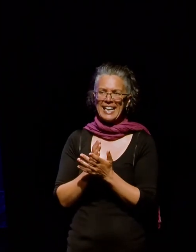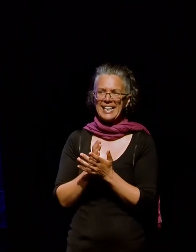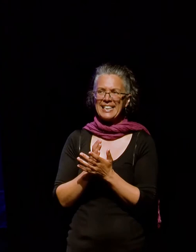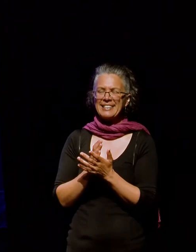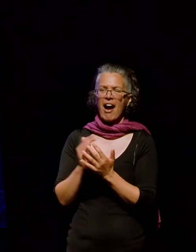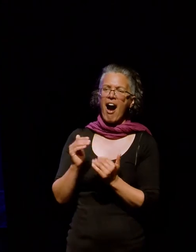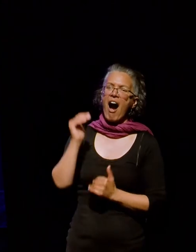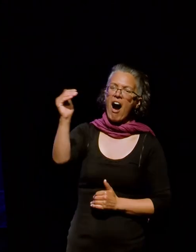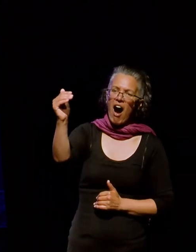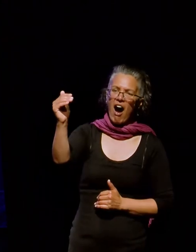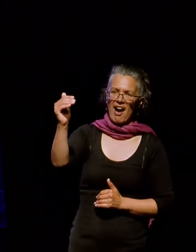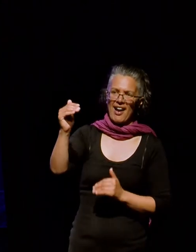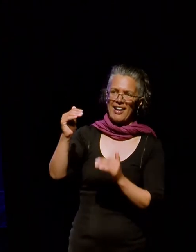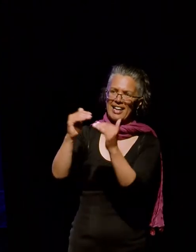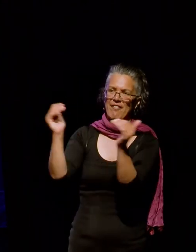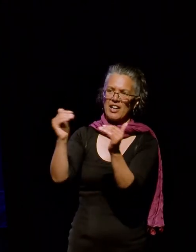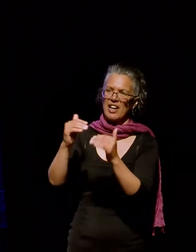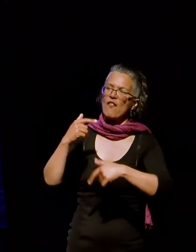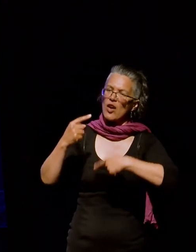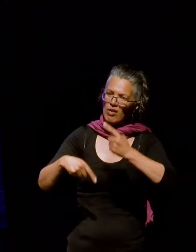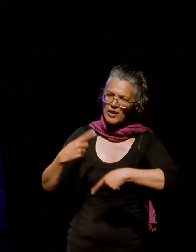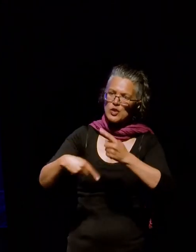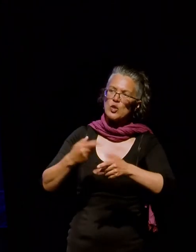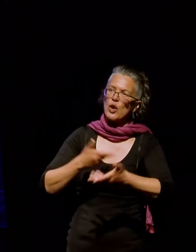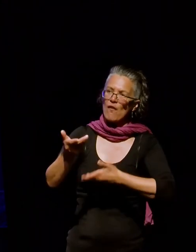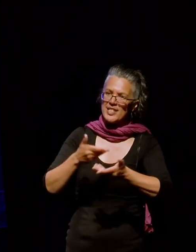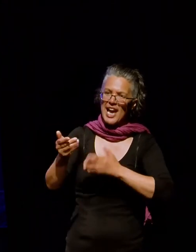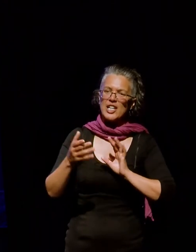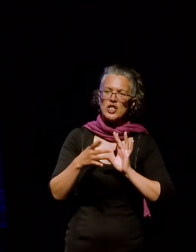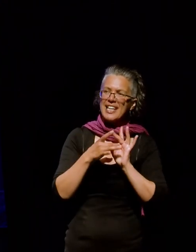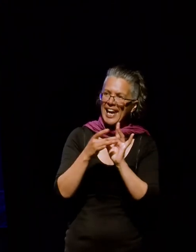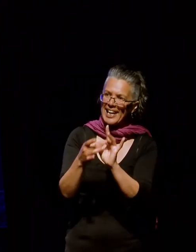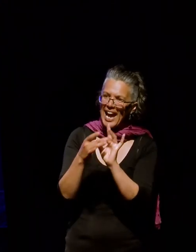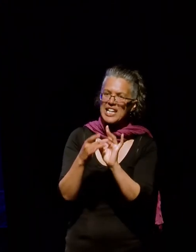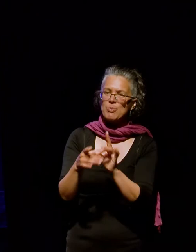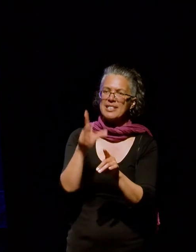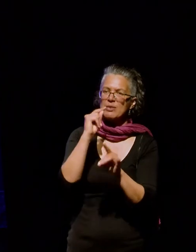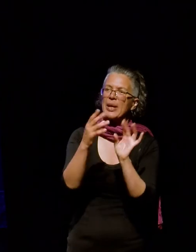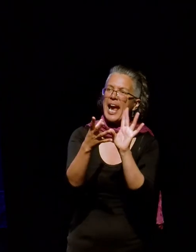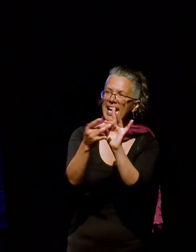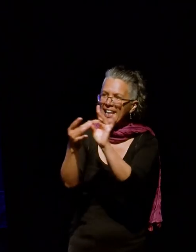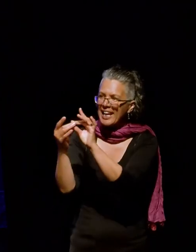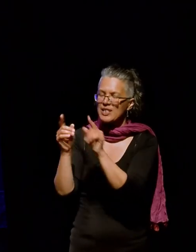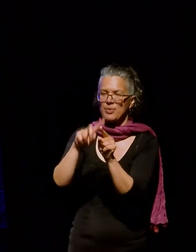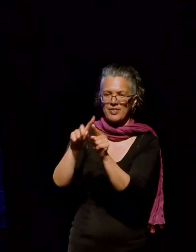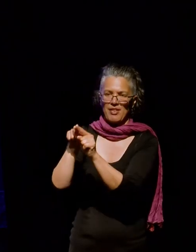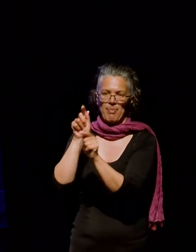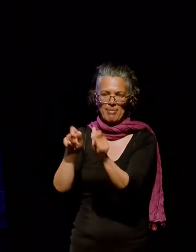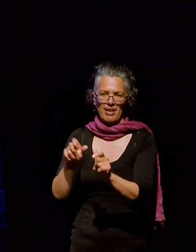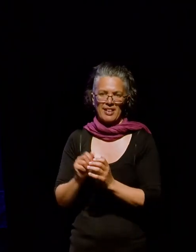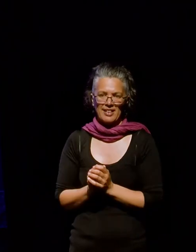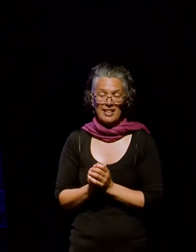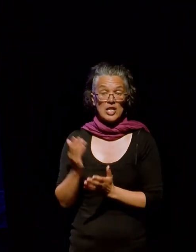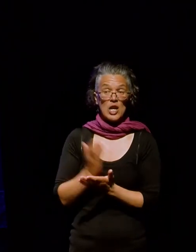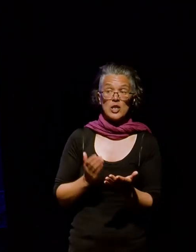high level of engagement, continuing conversations, being able to talk to people, being able to connect. So as part of